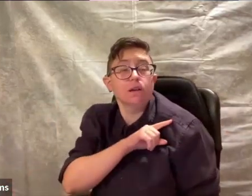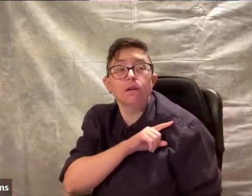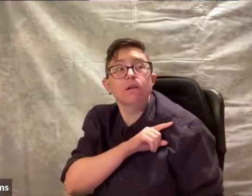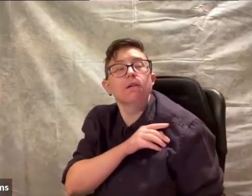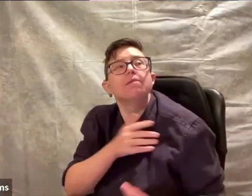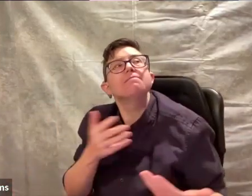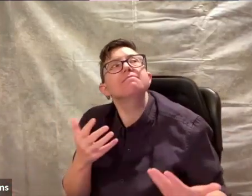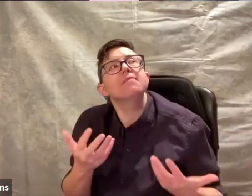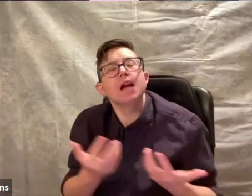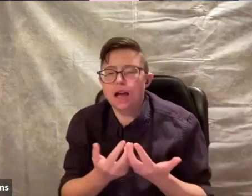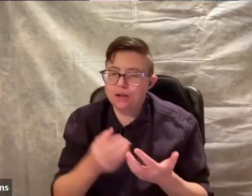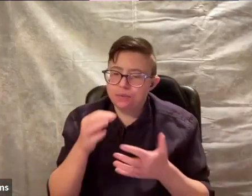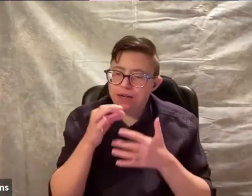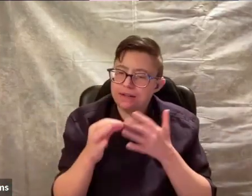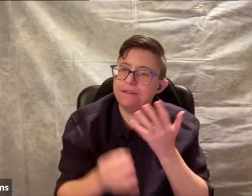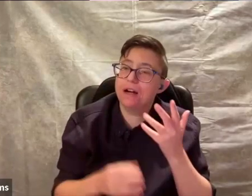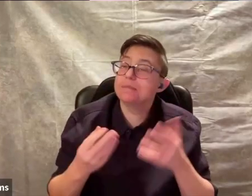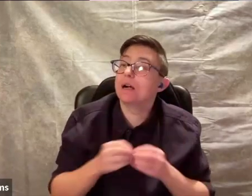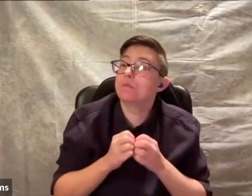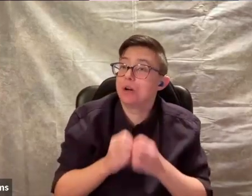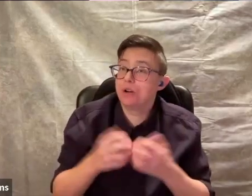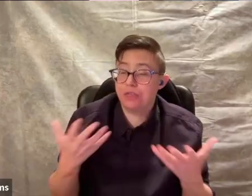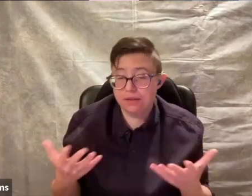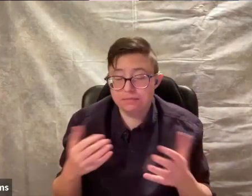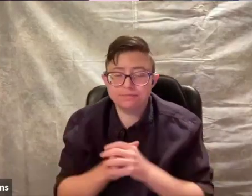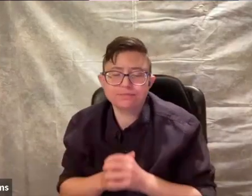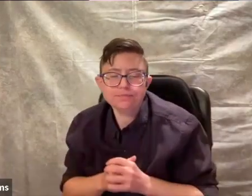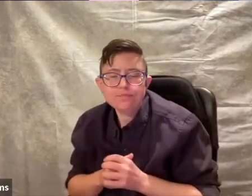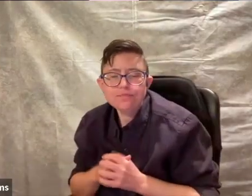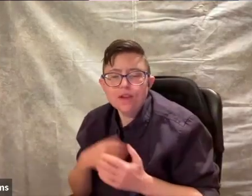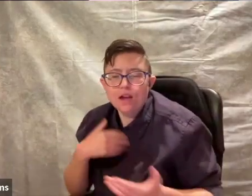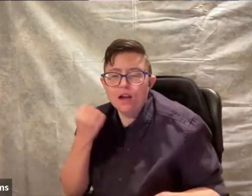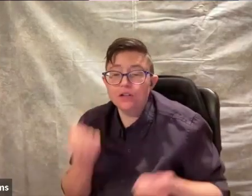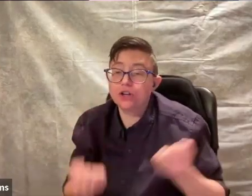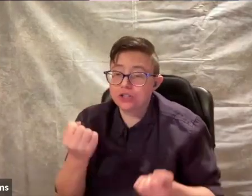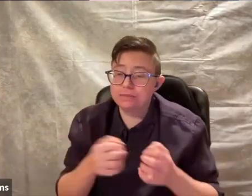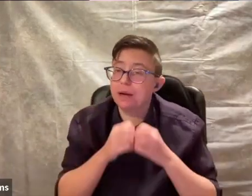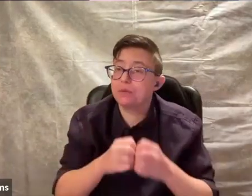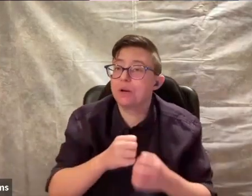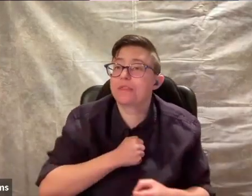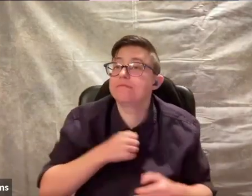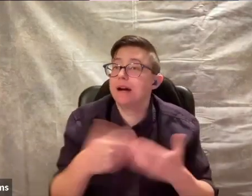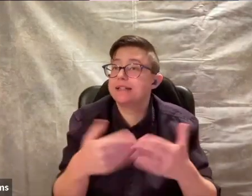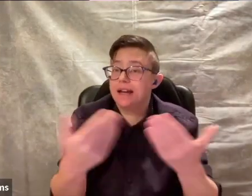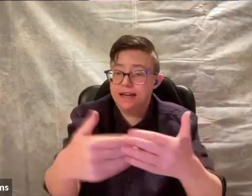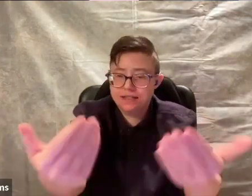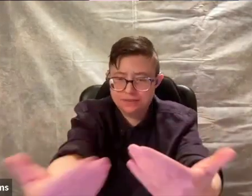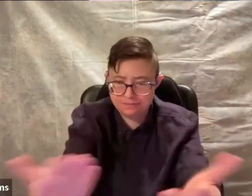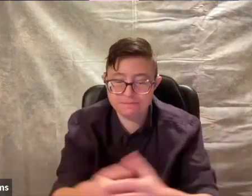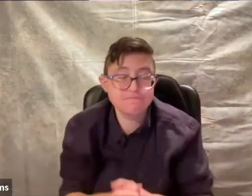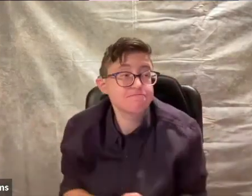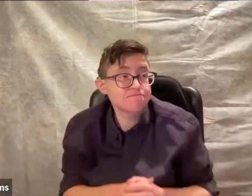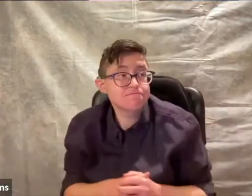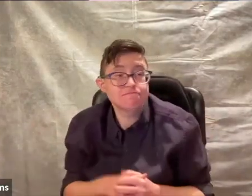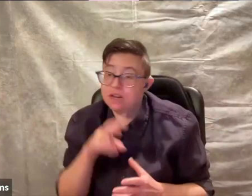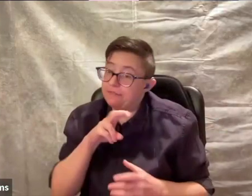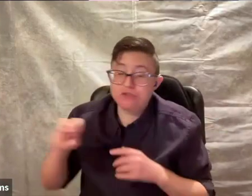So, how do I define my worth? I judge it by the worth of my days.